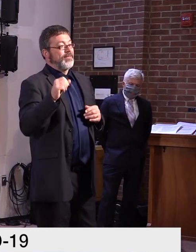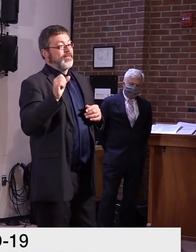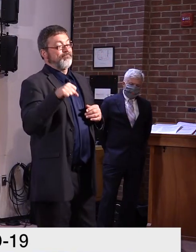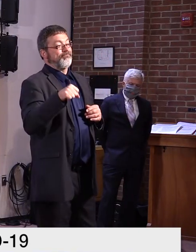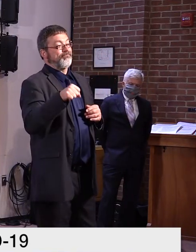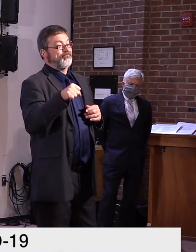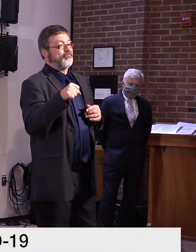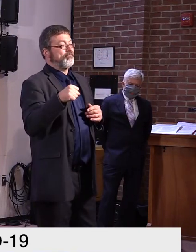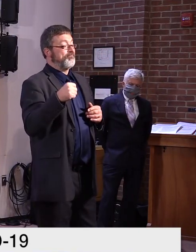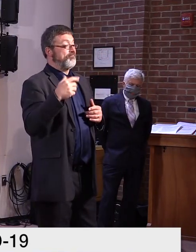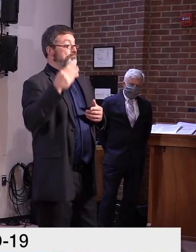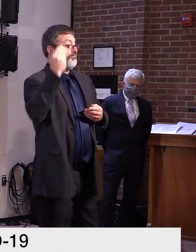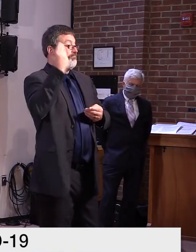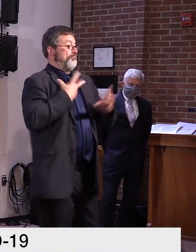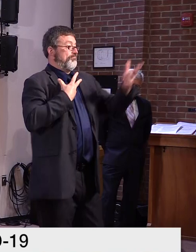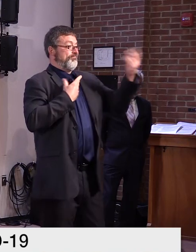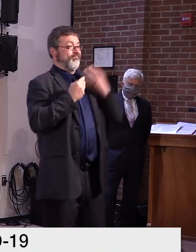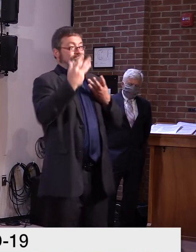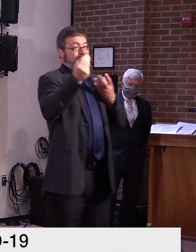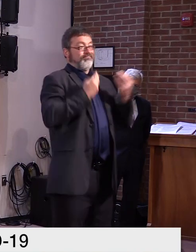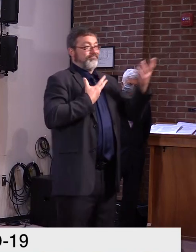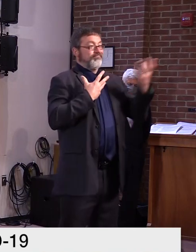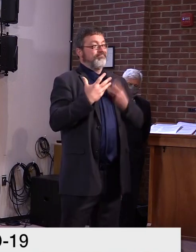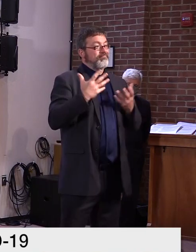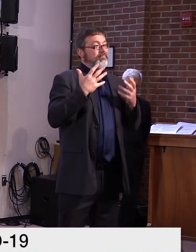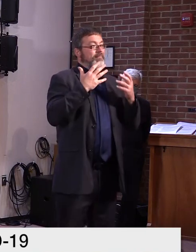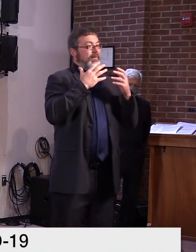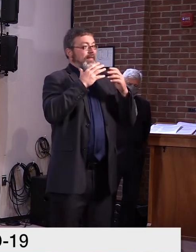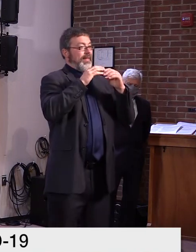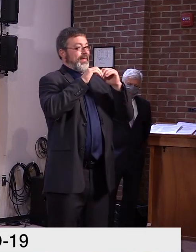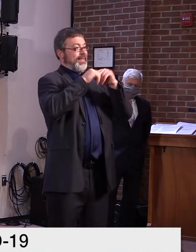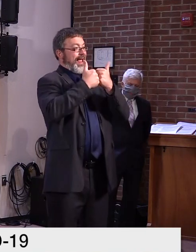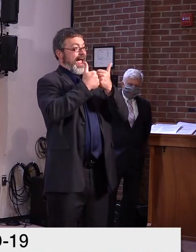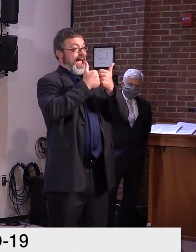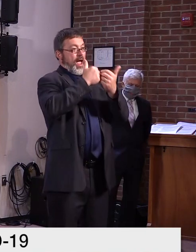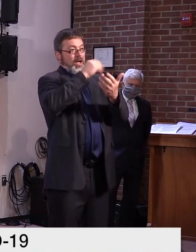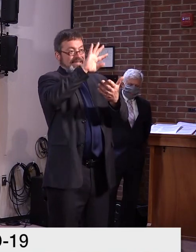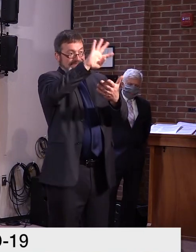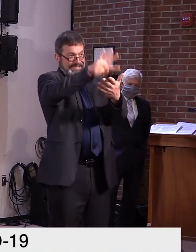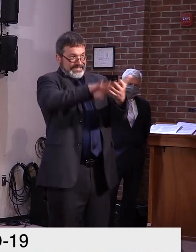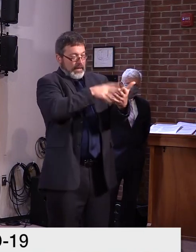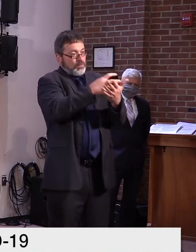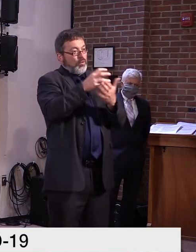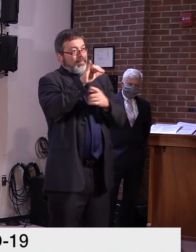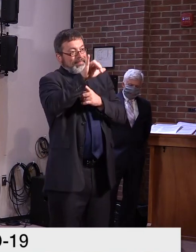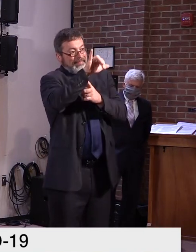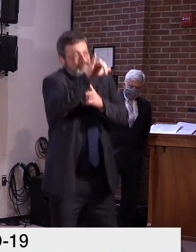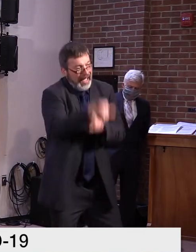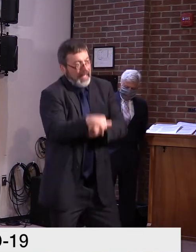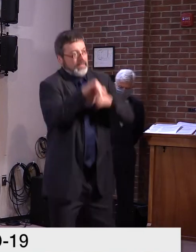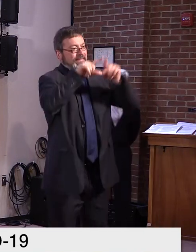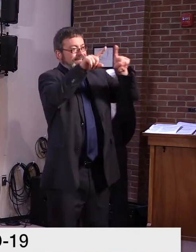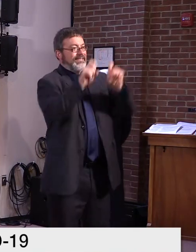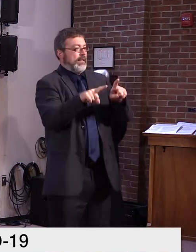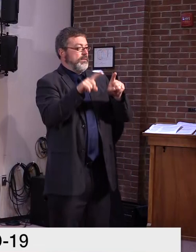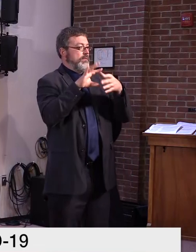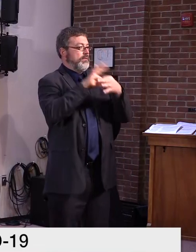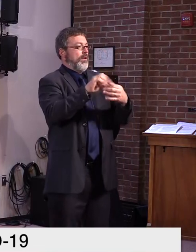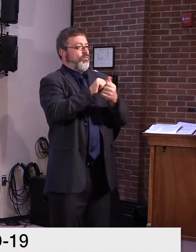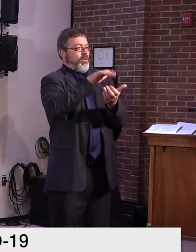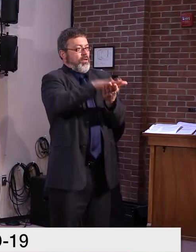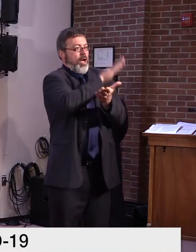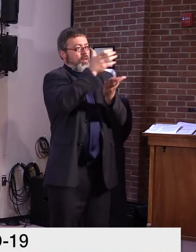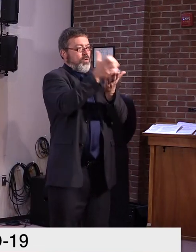on the, uh, the, uh, concerns. Uh, we do have very close relationships with the college board and the, uh, AP,